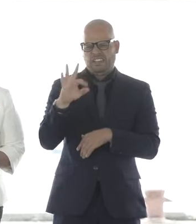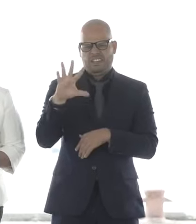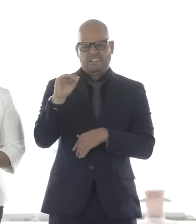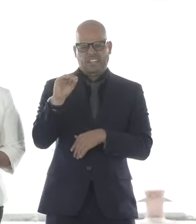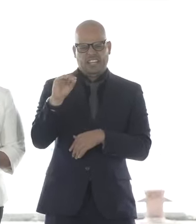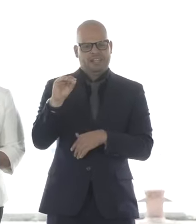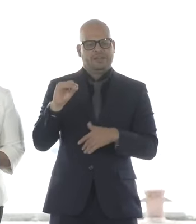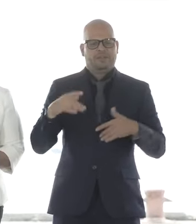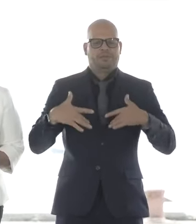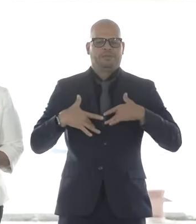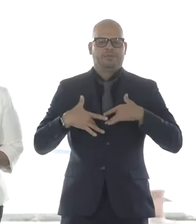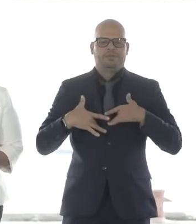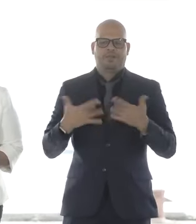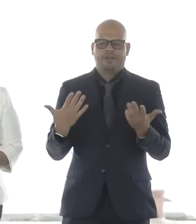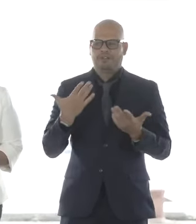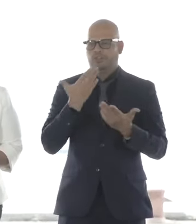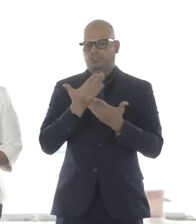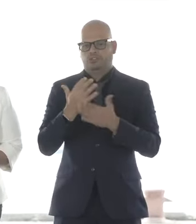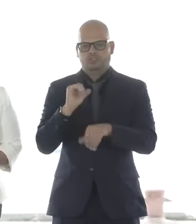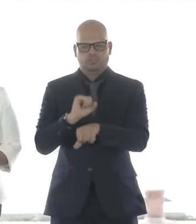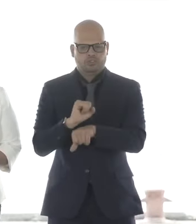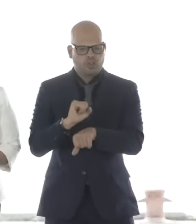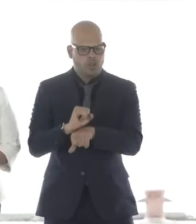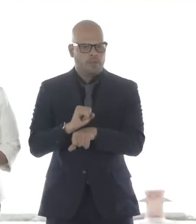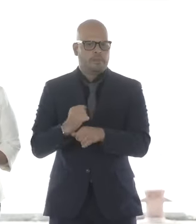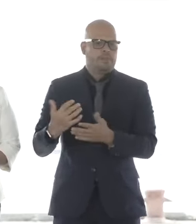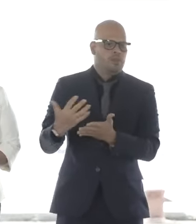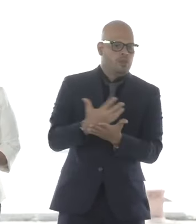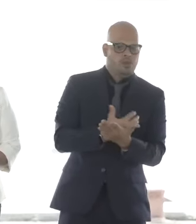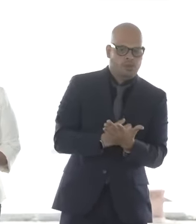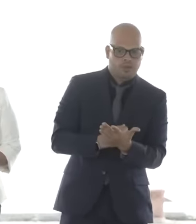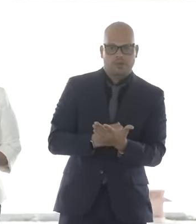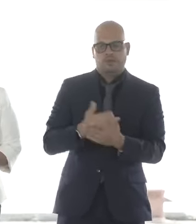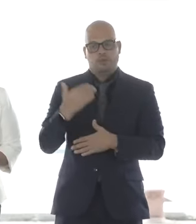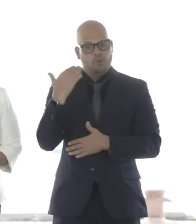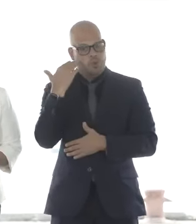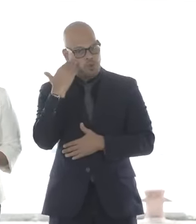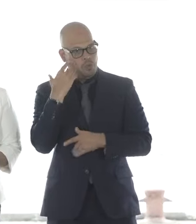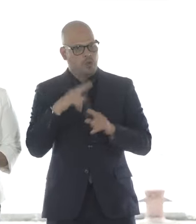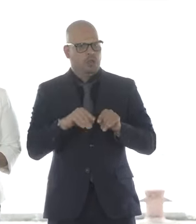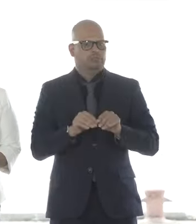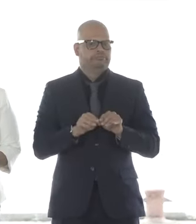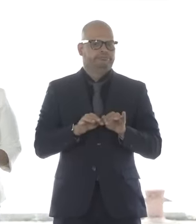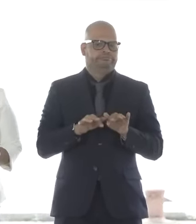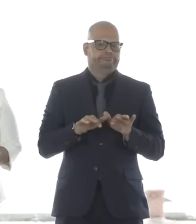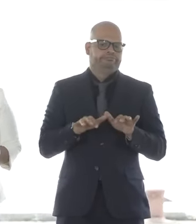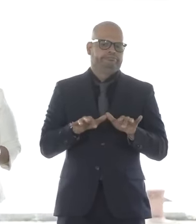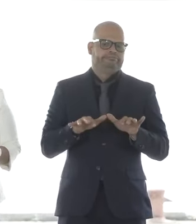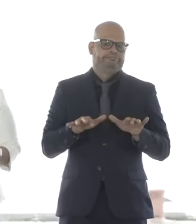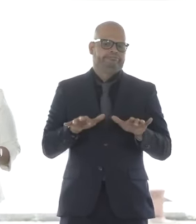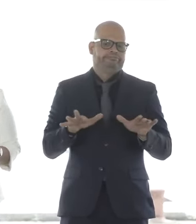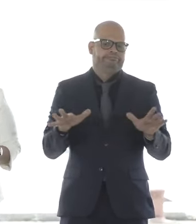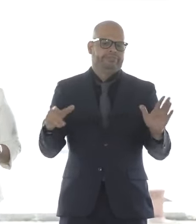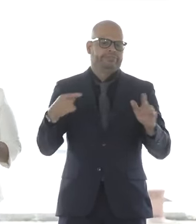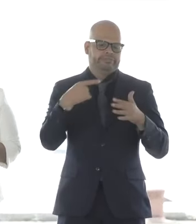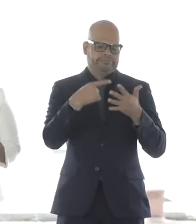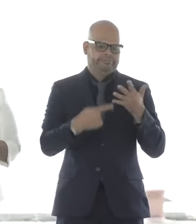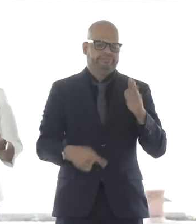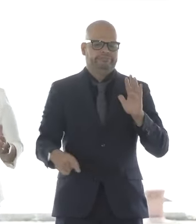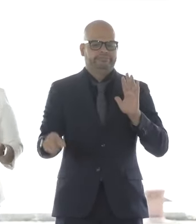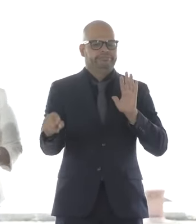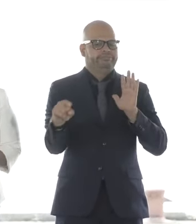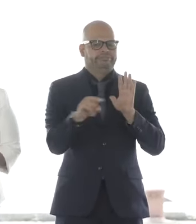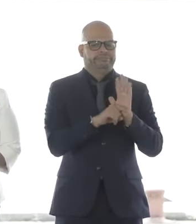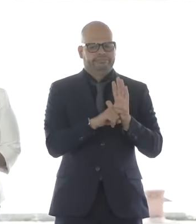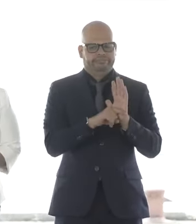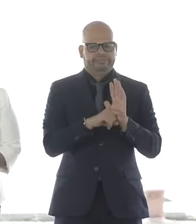meant jobs. It meant tax revenues. But we know now it also brought a lot of other things with it that weren't so terrific for our neighborhood. And as we